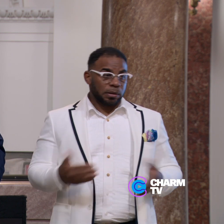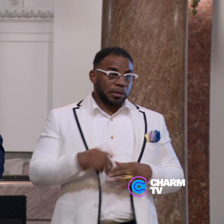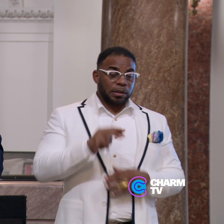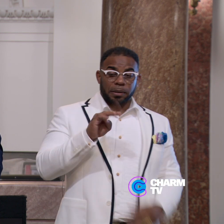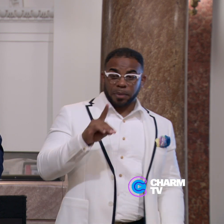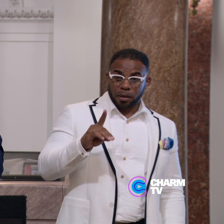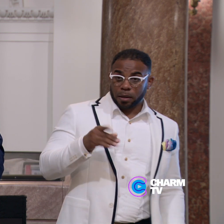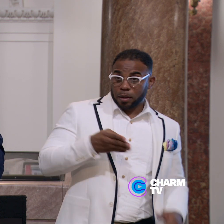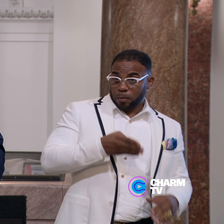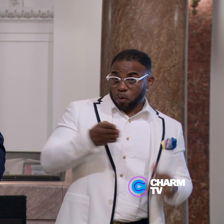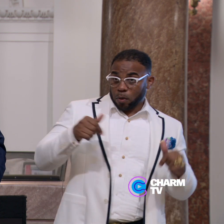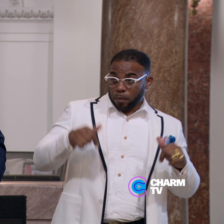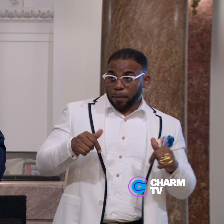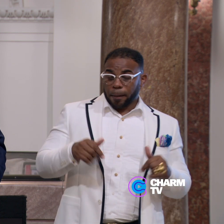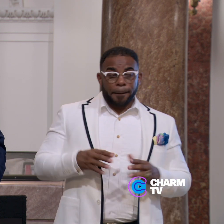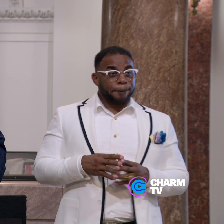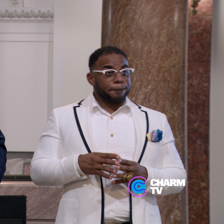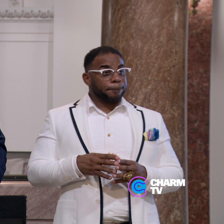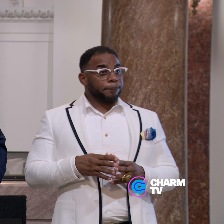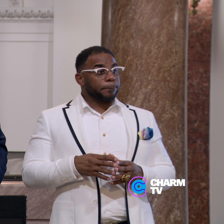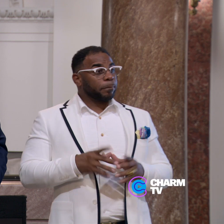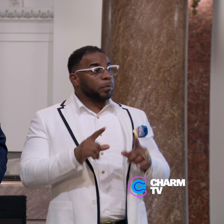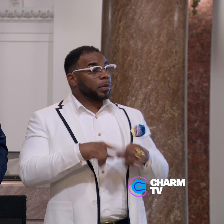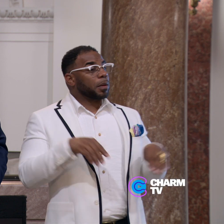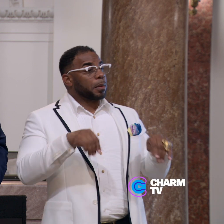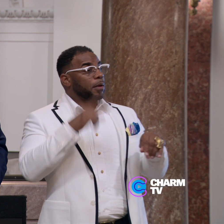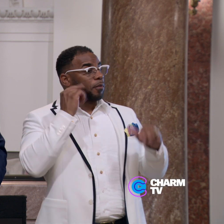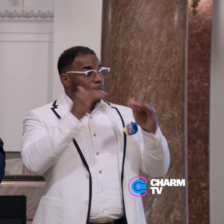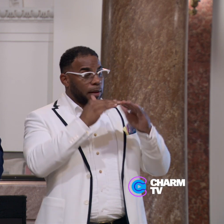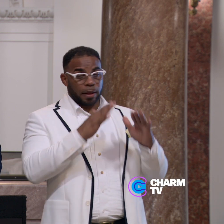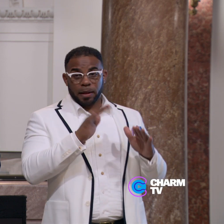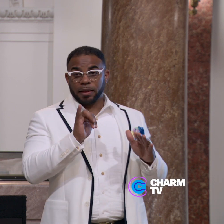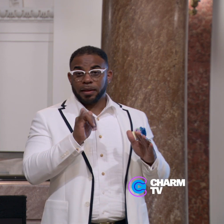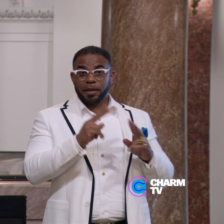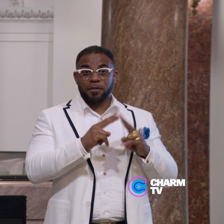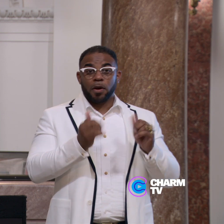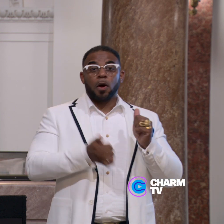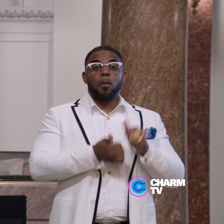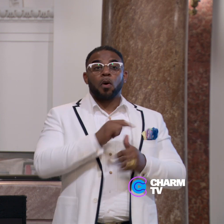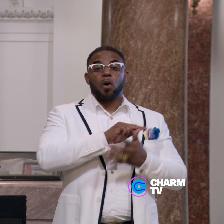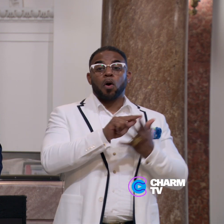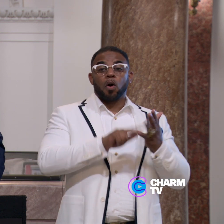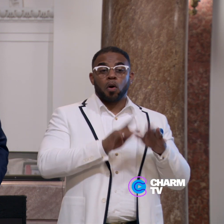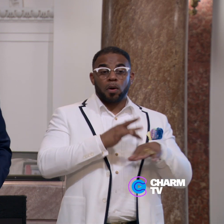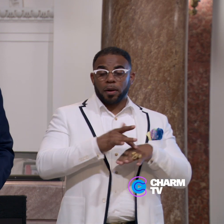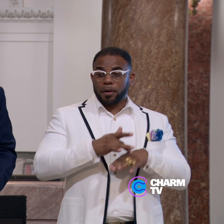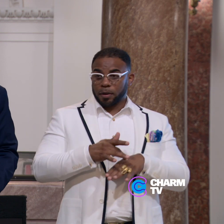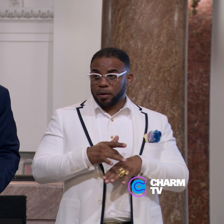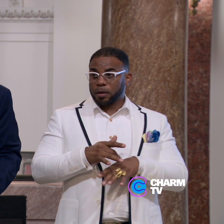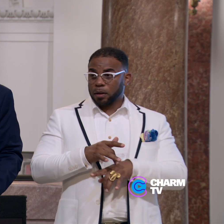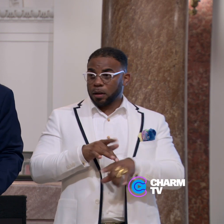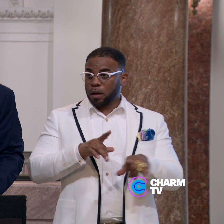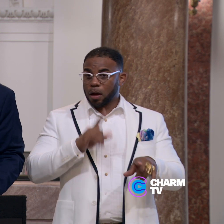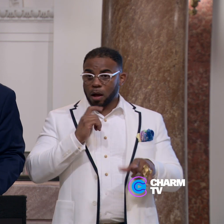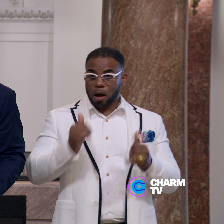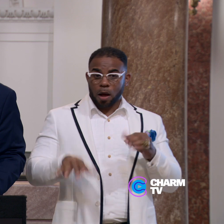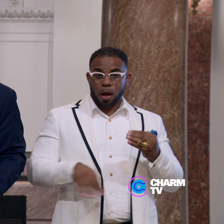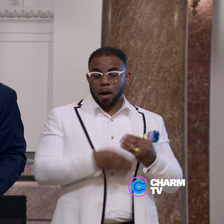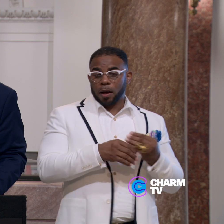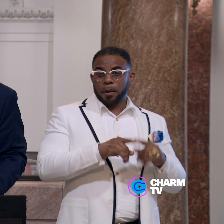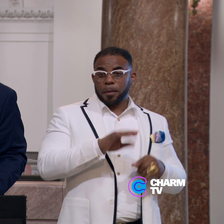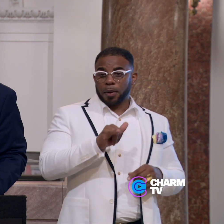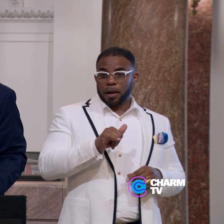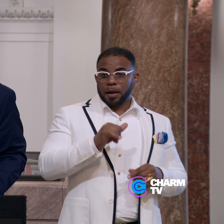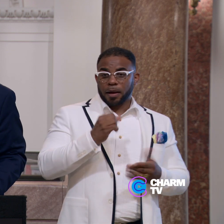Maryland, in Baltimore, in order to pay for the housing, the vast majority of those slots are accompanied by